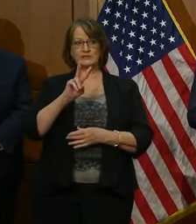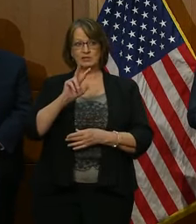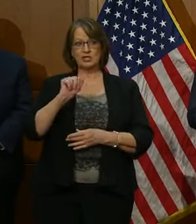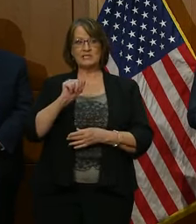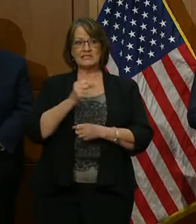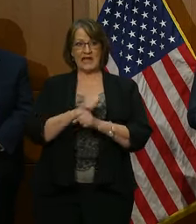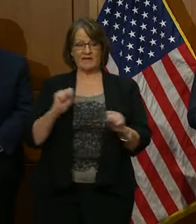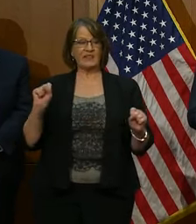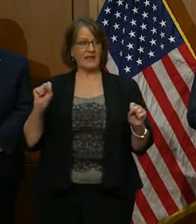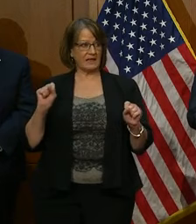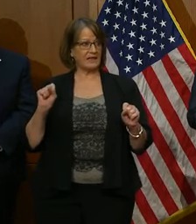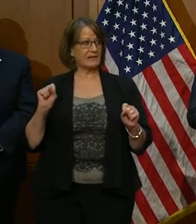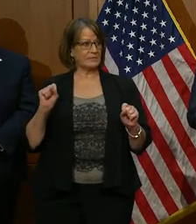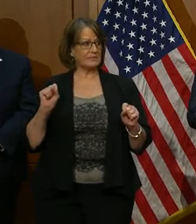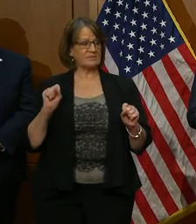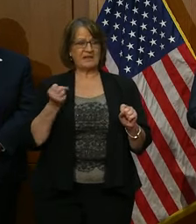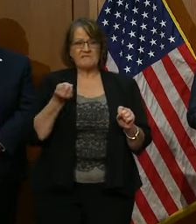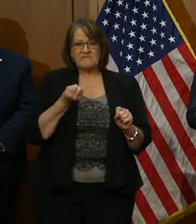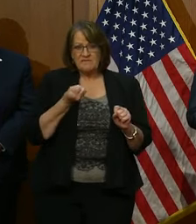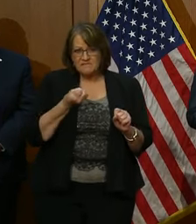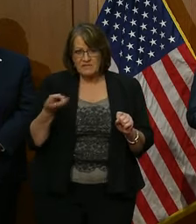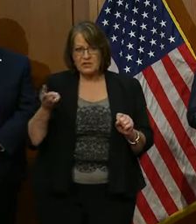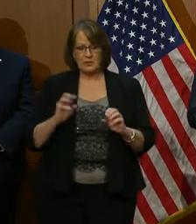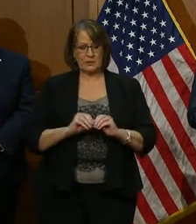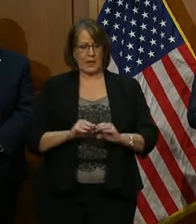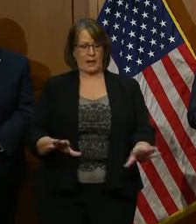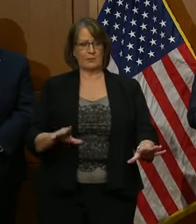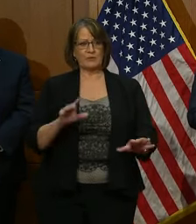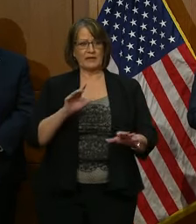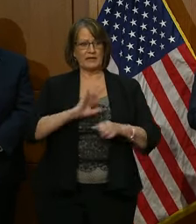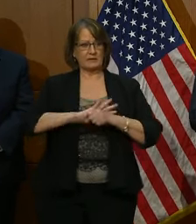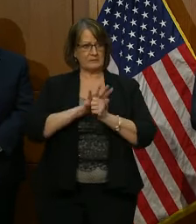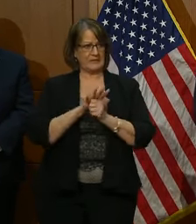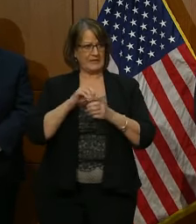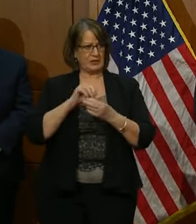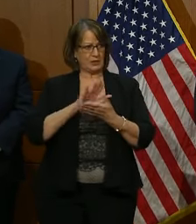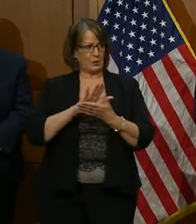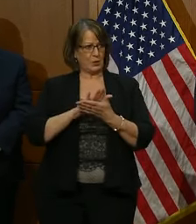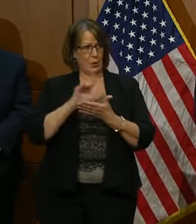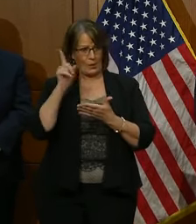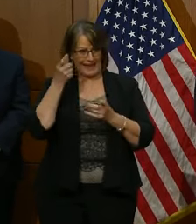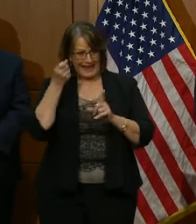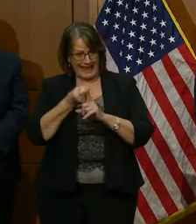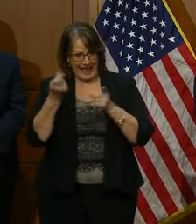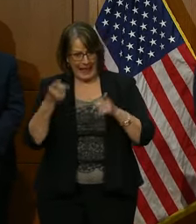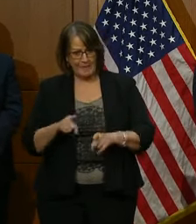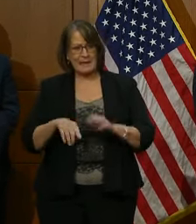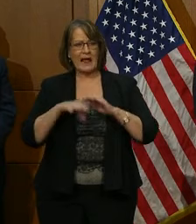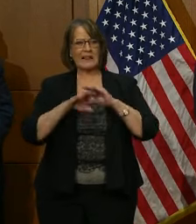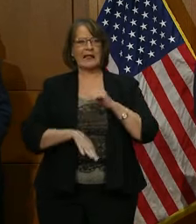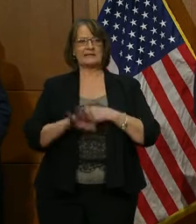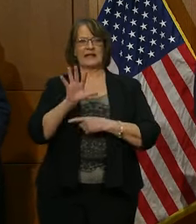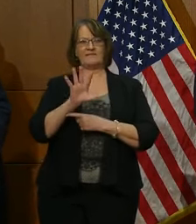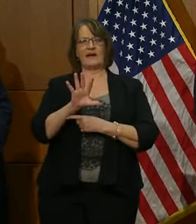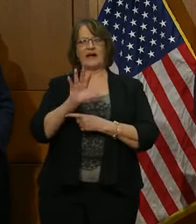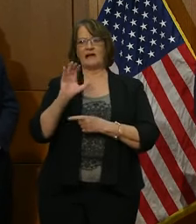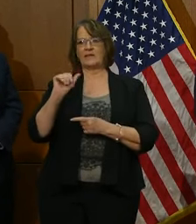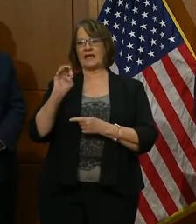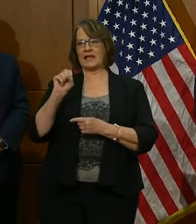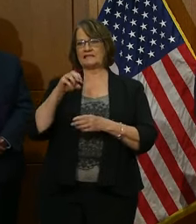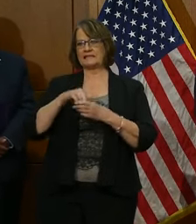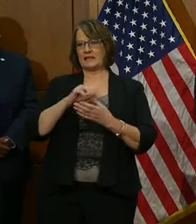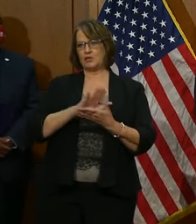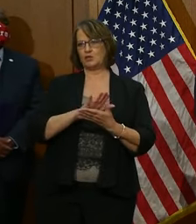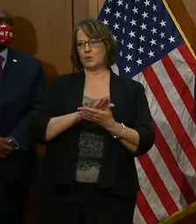There have been few outbreaks in schools, and even when there were outbreaks, in most cases, there were less than five total cases inside